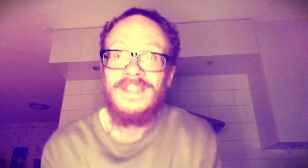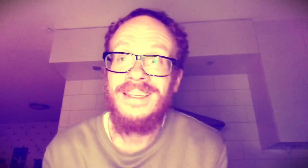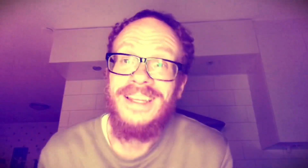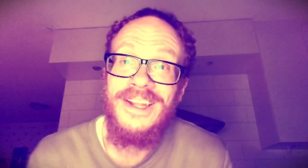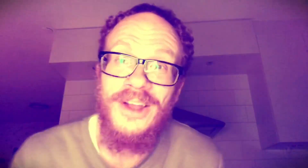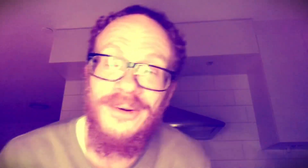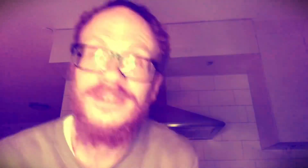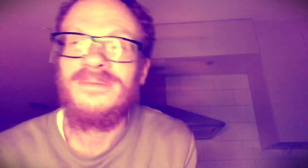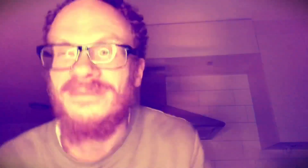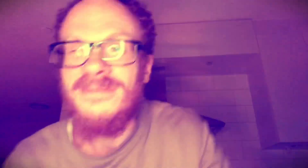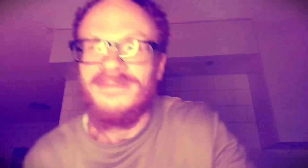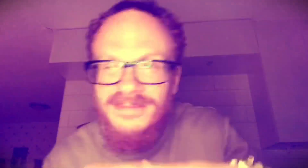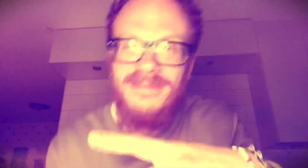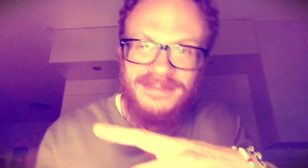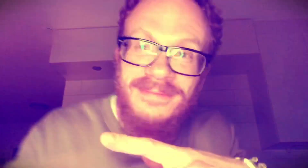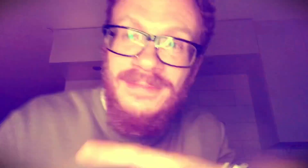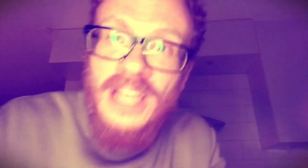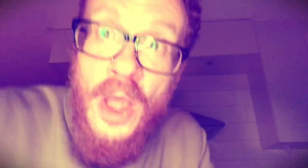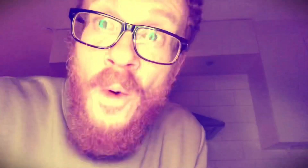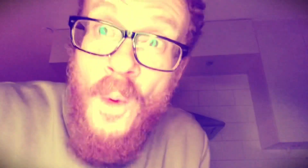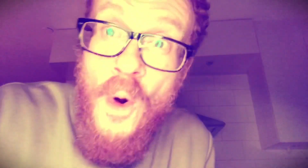Yeah, no Ooh